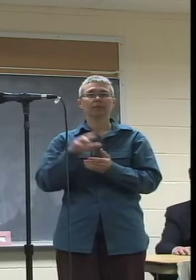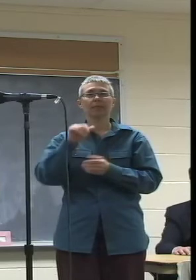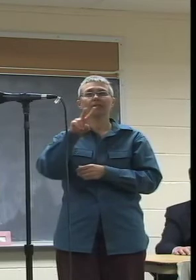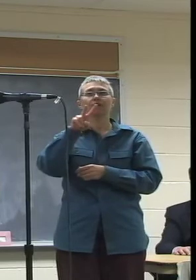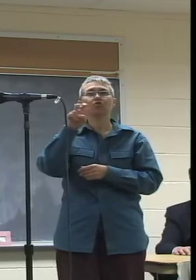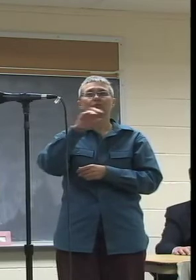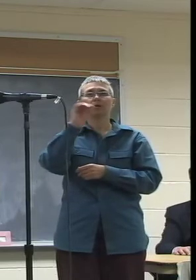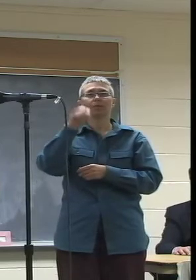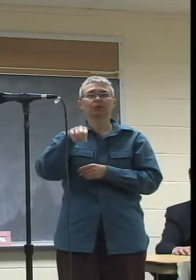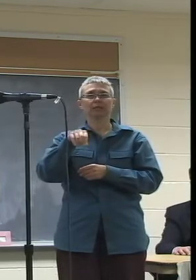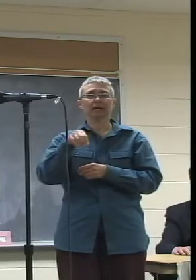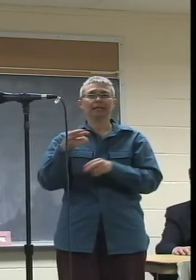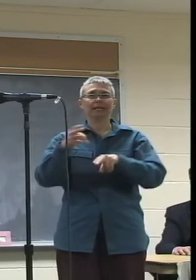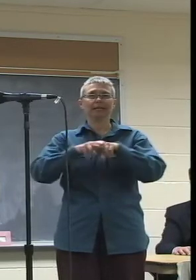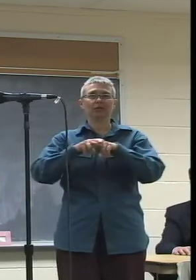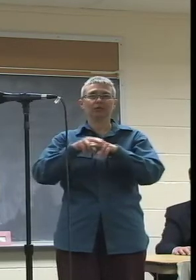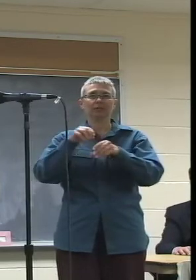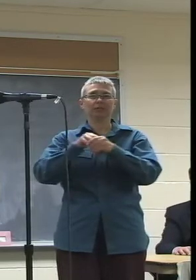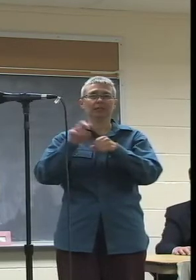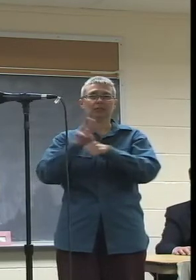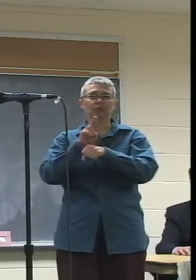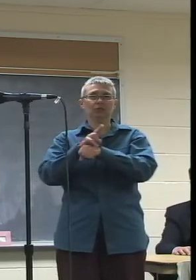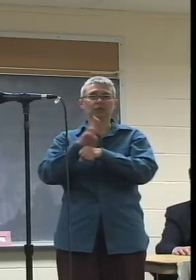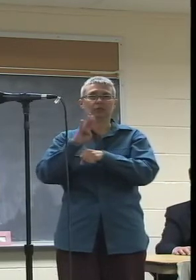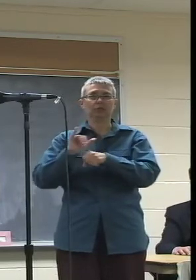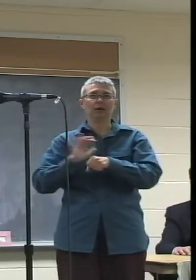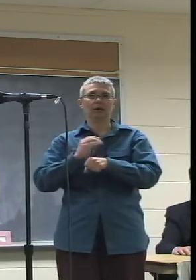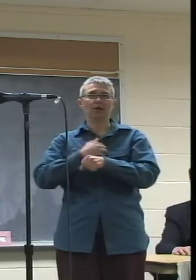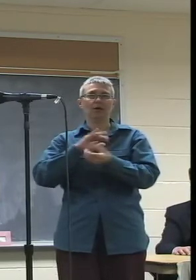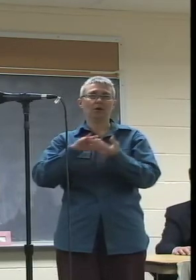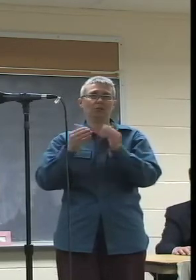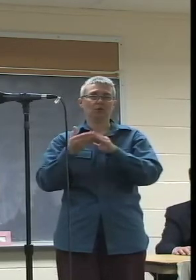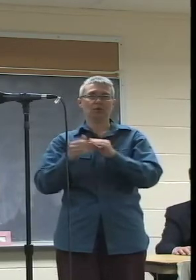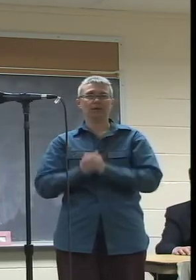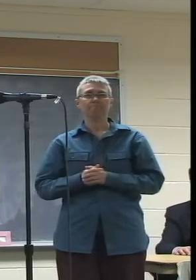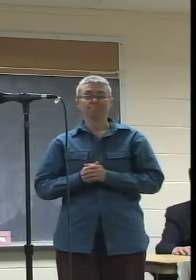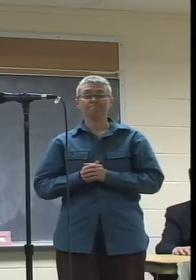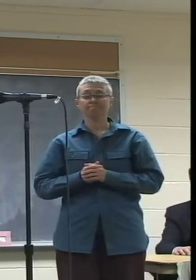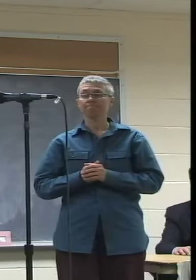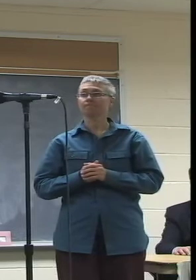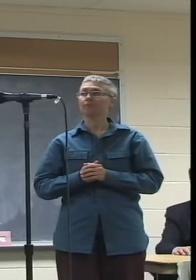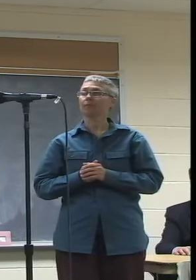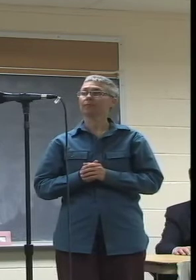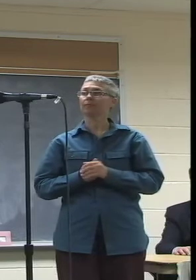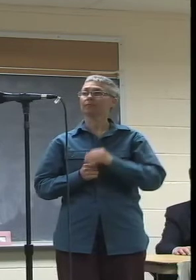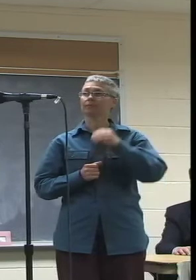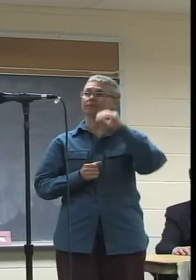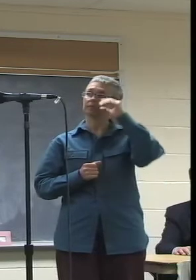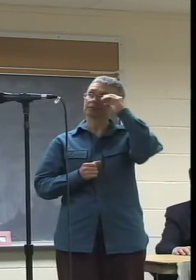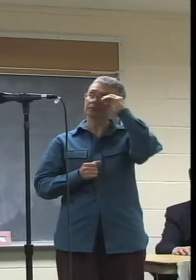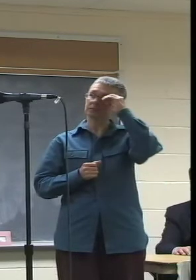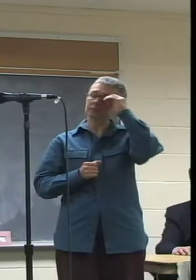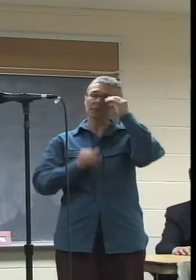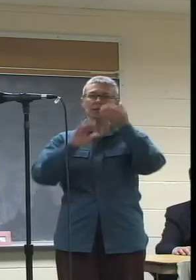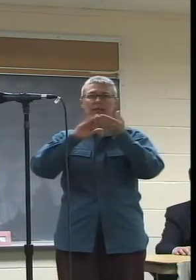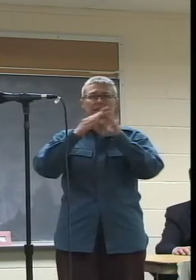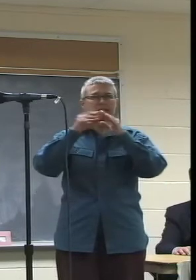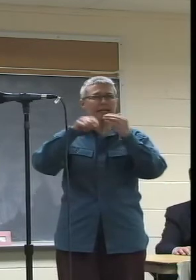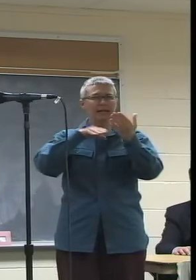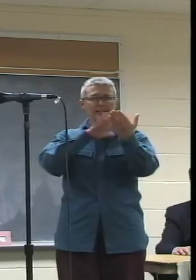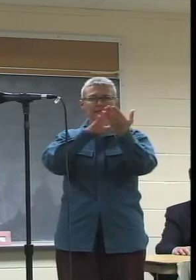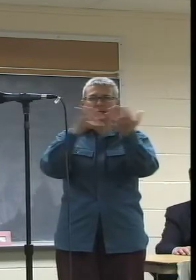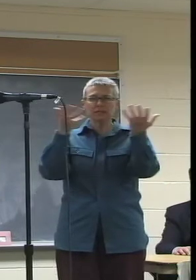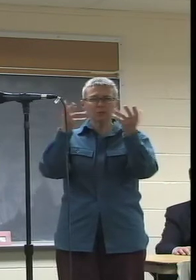increase in usage by that community. So the issue really that the city has to face moving forward